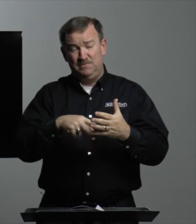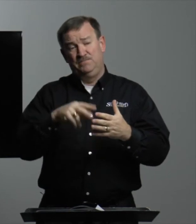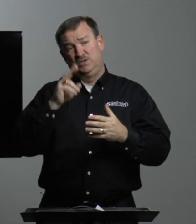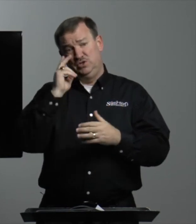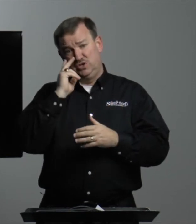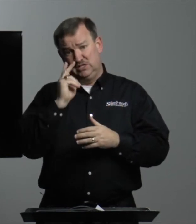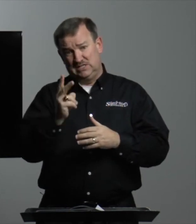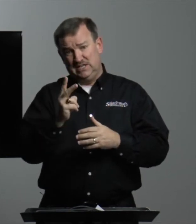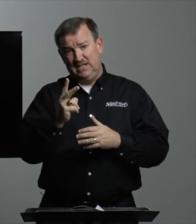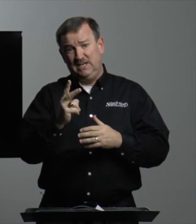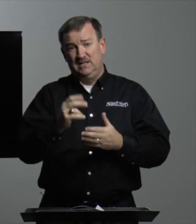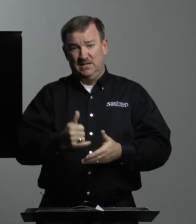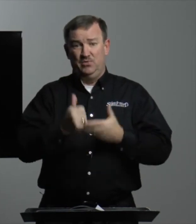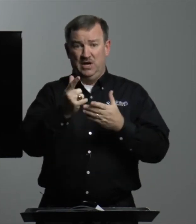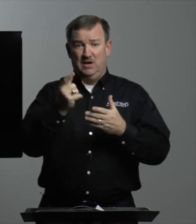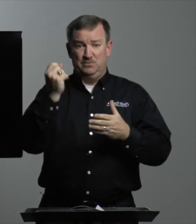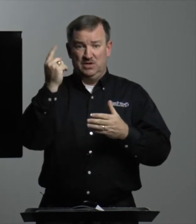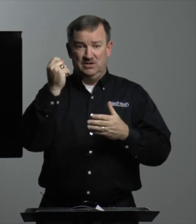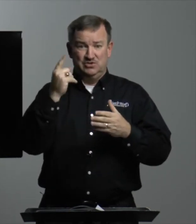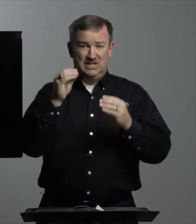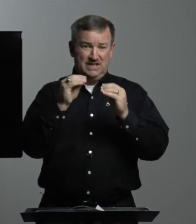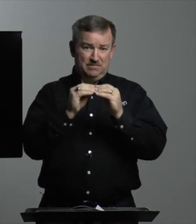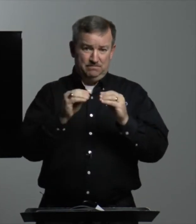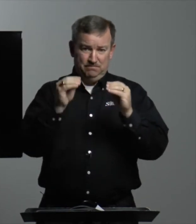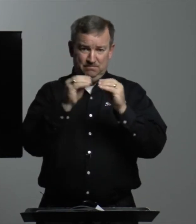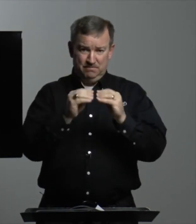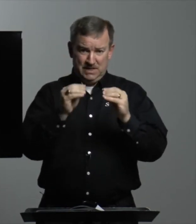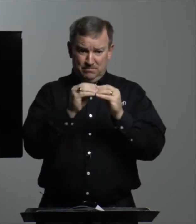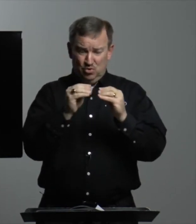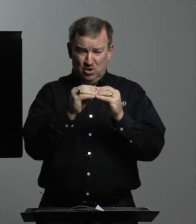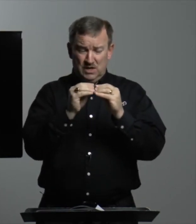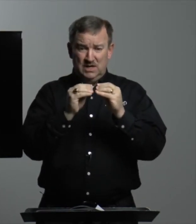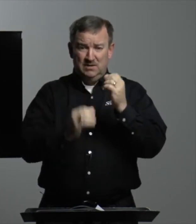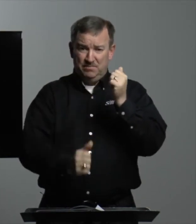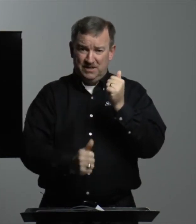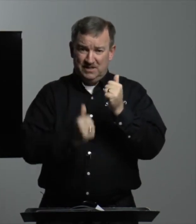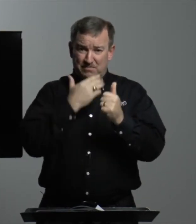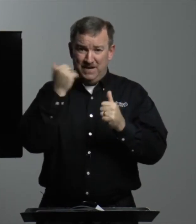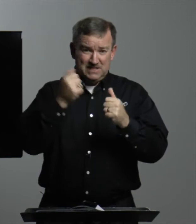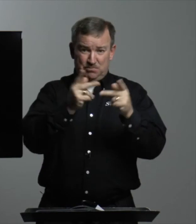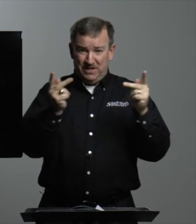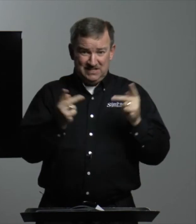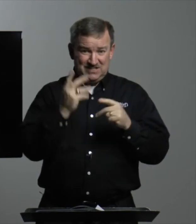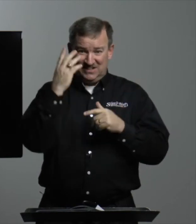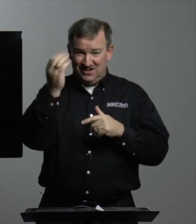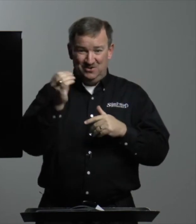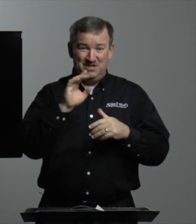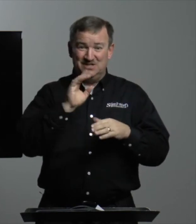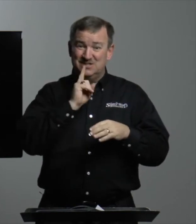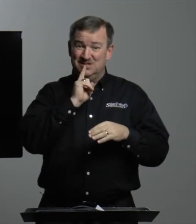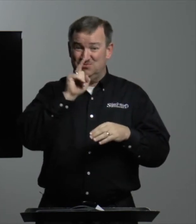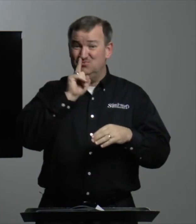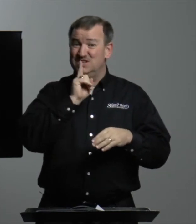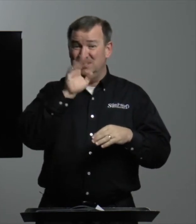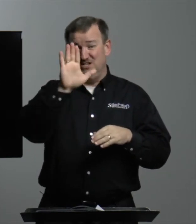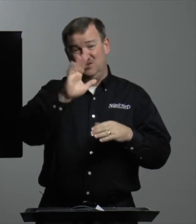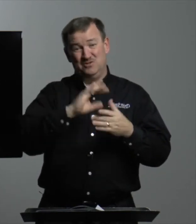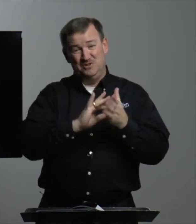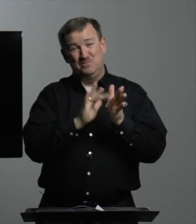you can see, that will help you to understand it more. But the best place to go is really your